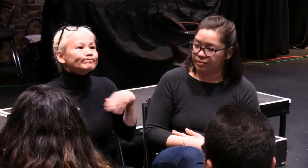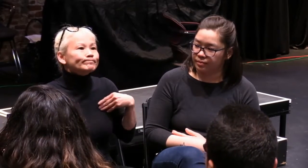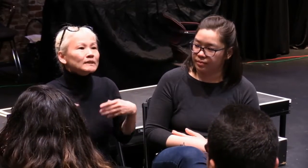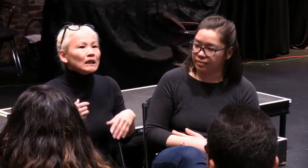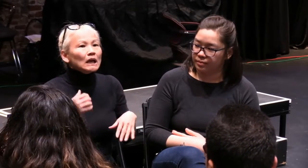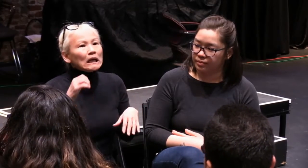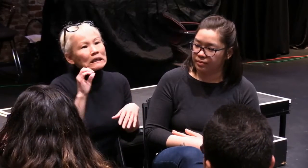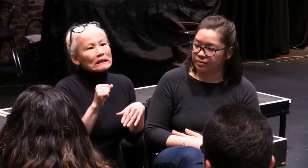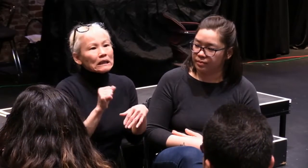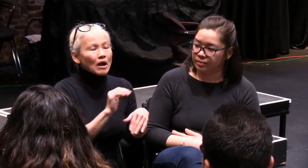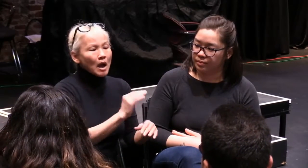There was no passiveness.